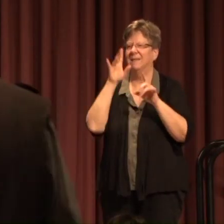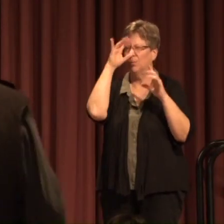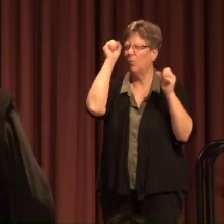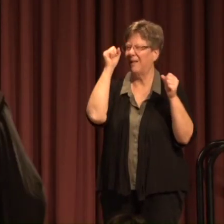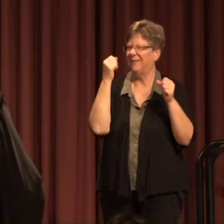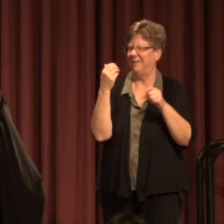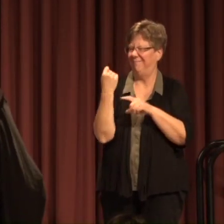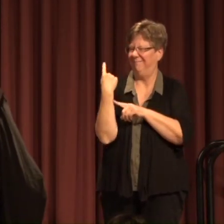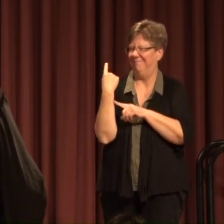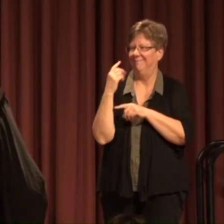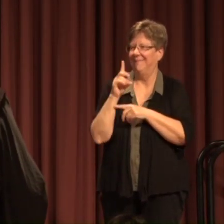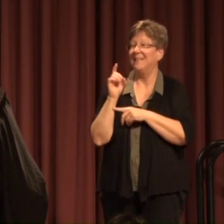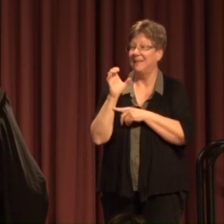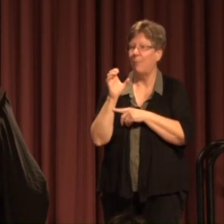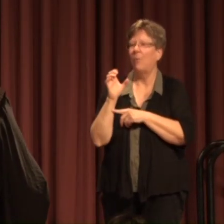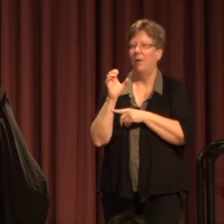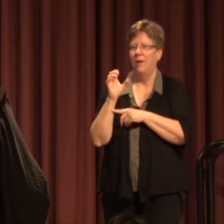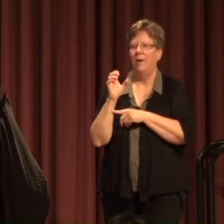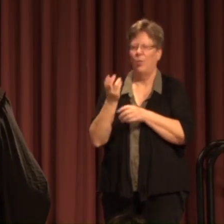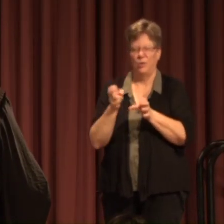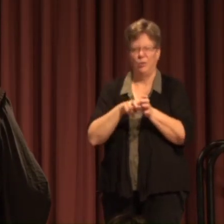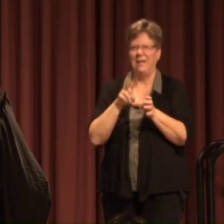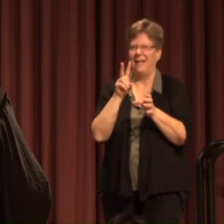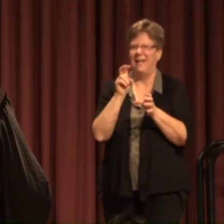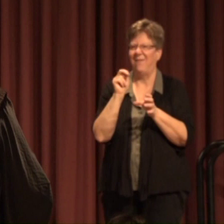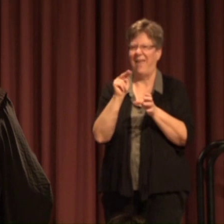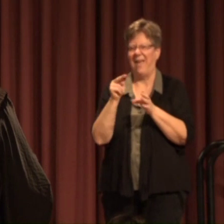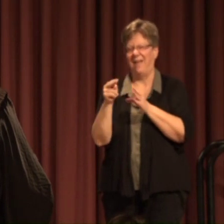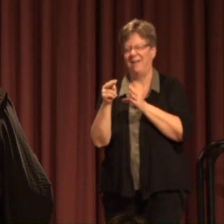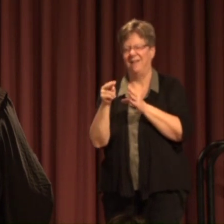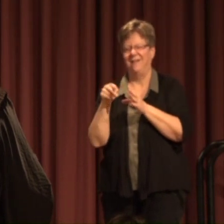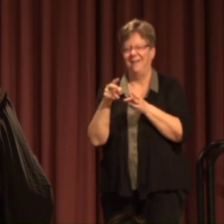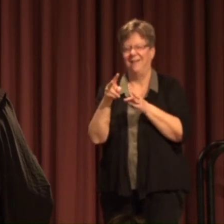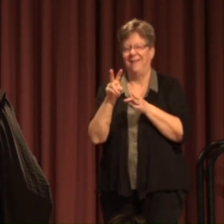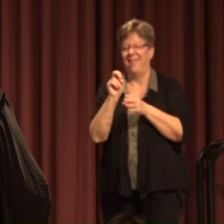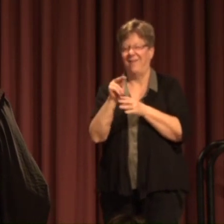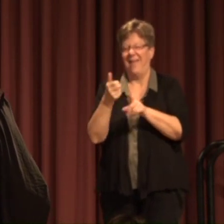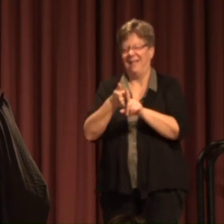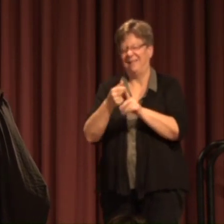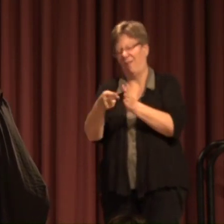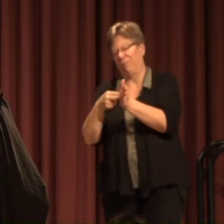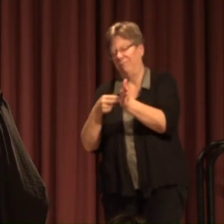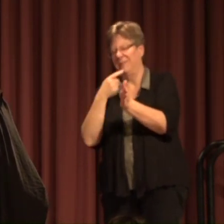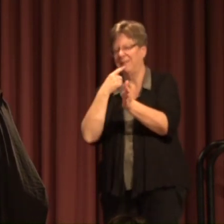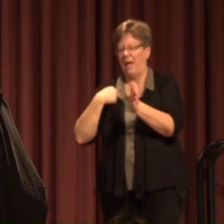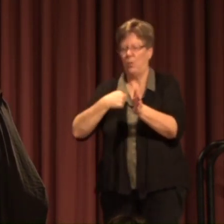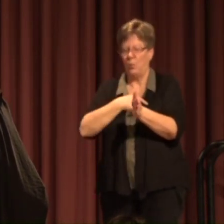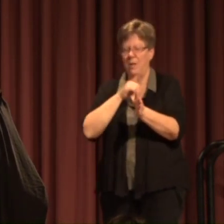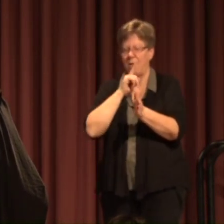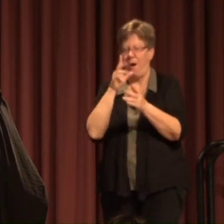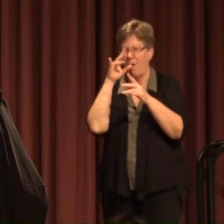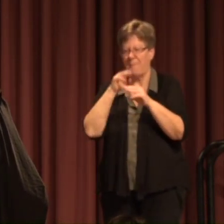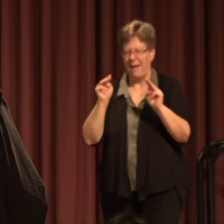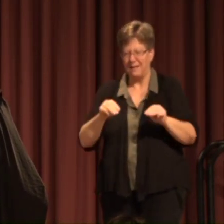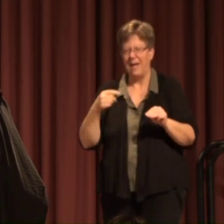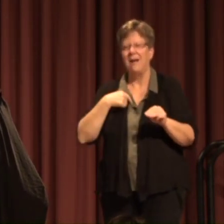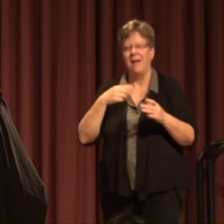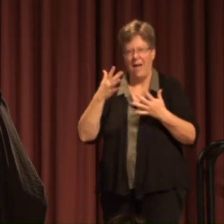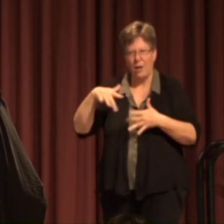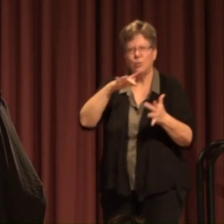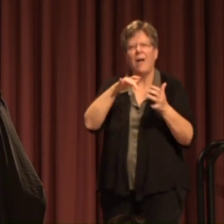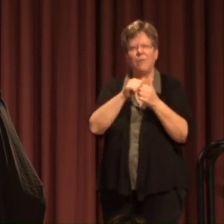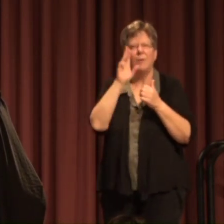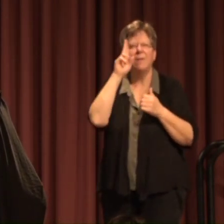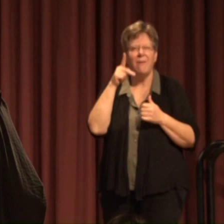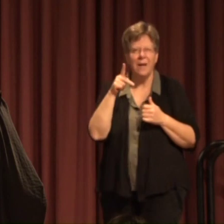last December was to get in a van that said we are Montana on the side of it And to travel with Vice President Crady and